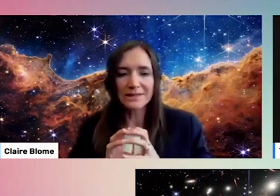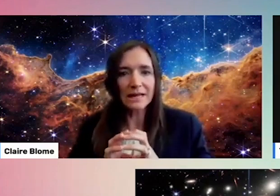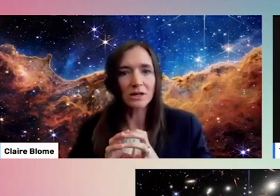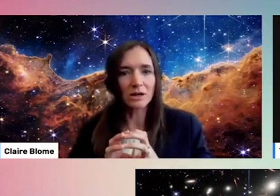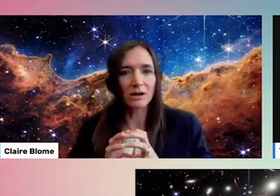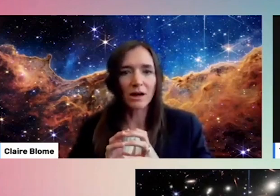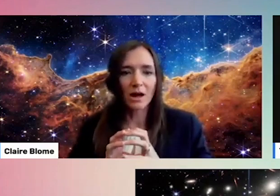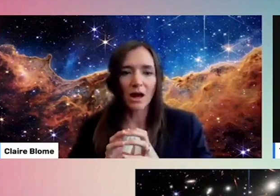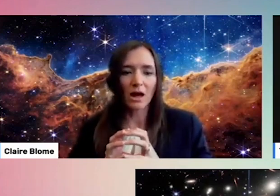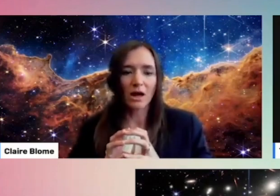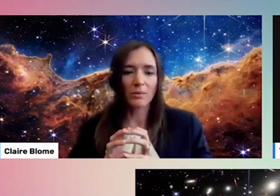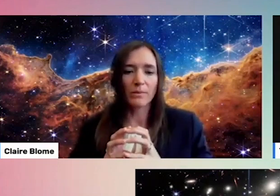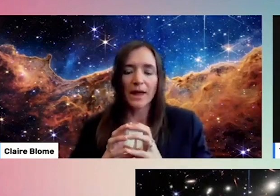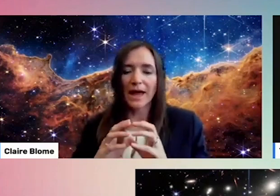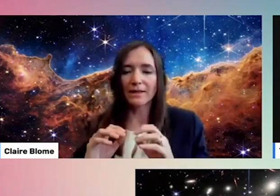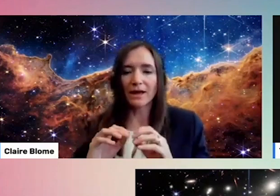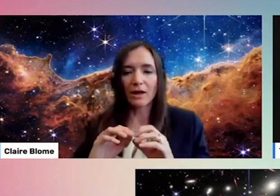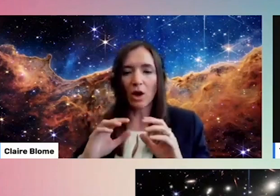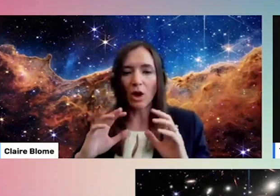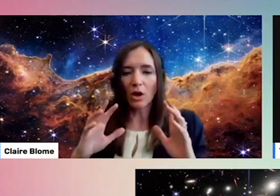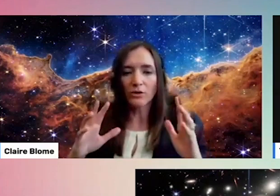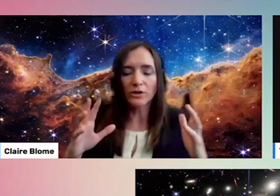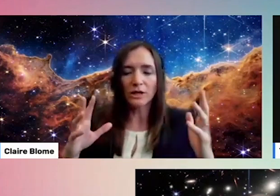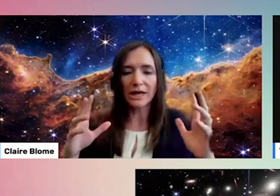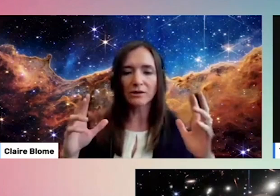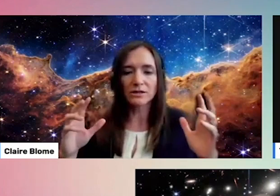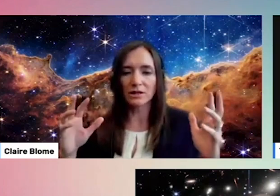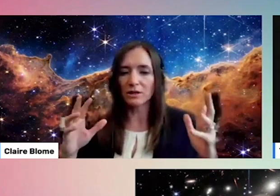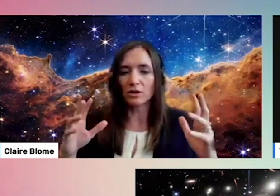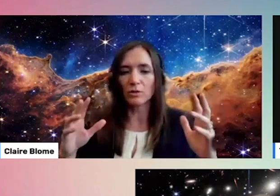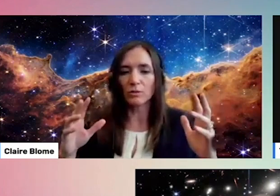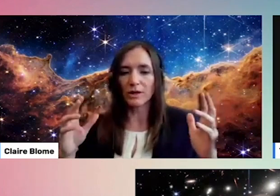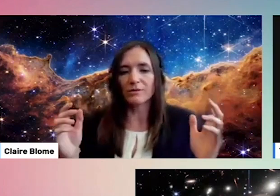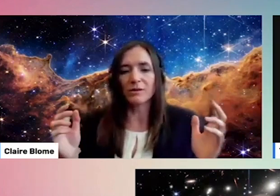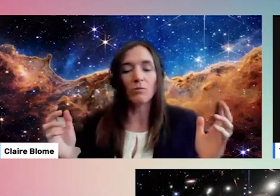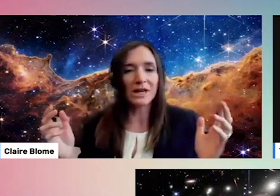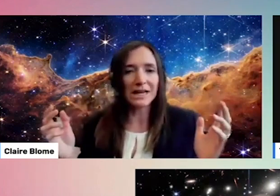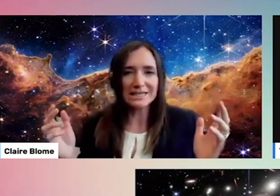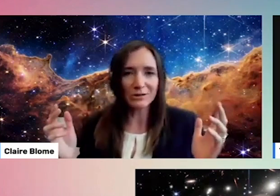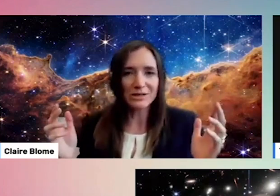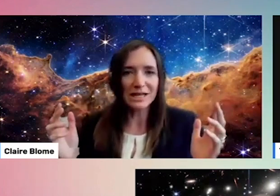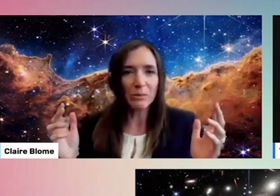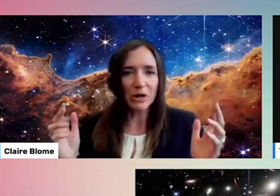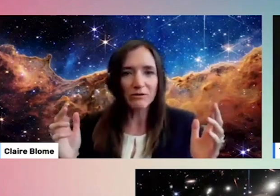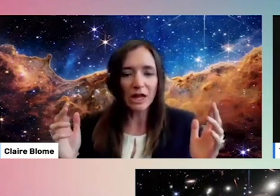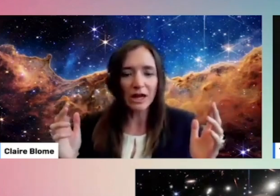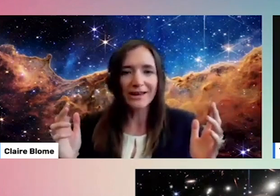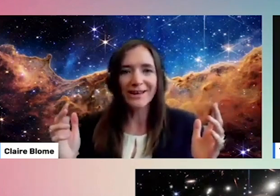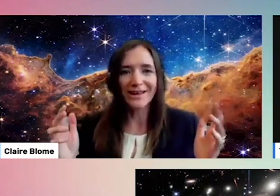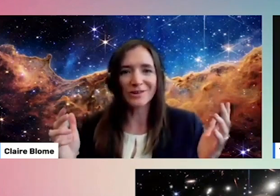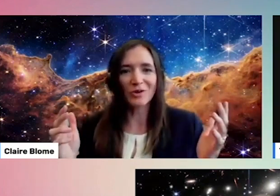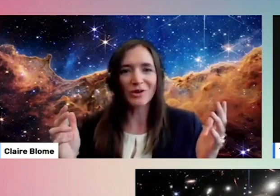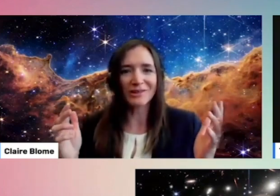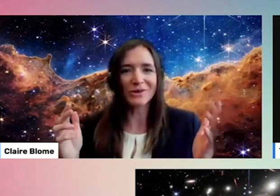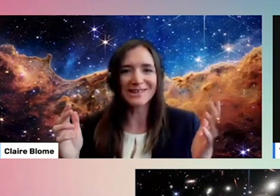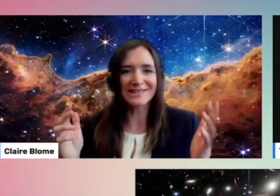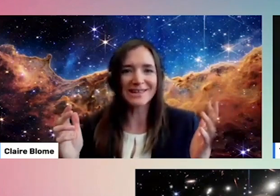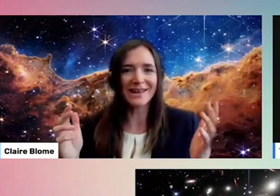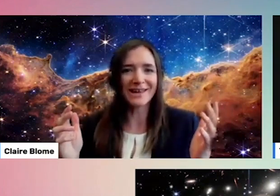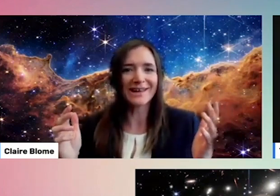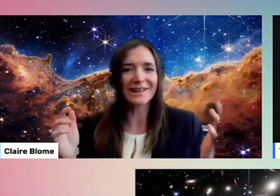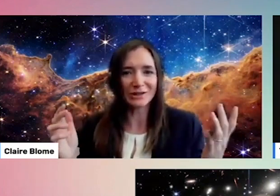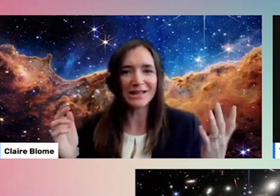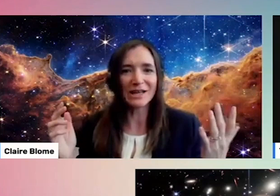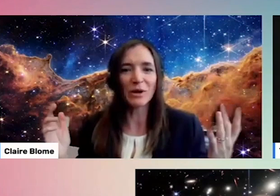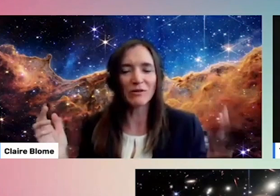blob at the center. And then all the layers that, you know, in one case, it looks like a butterfly. And knowing that we